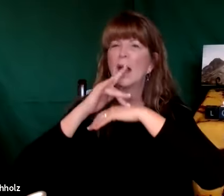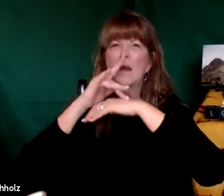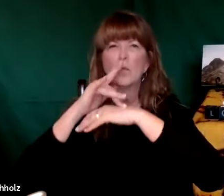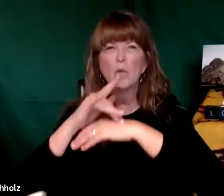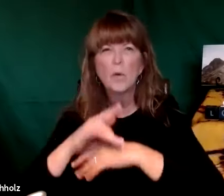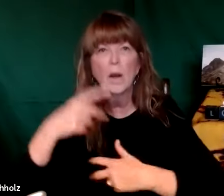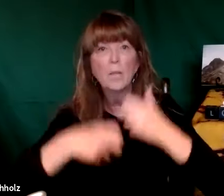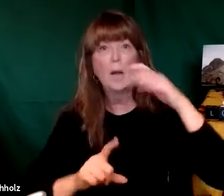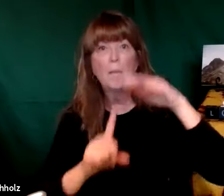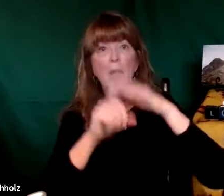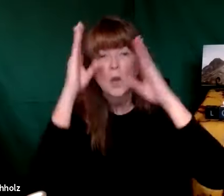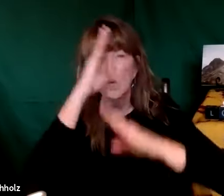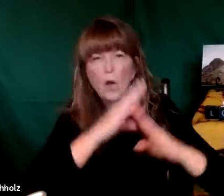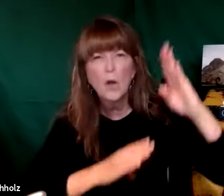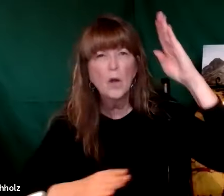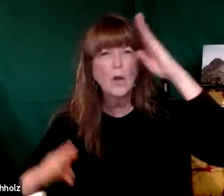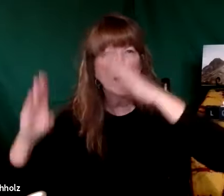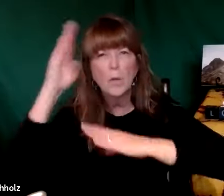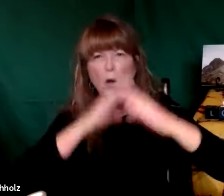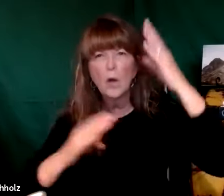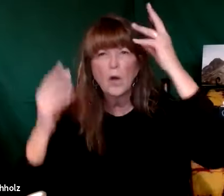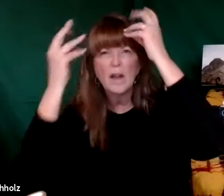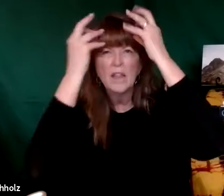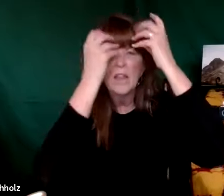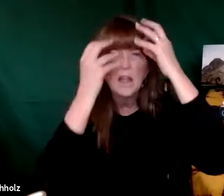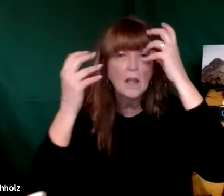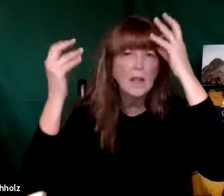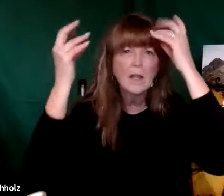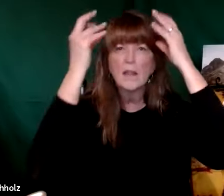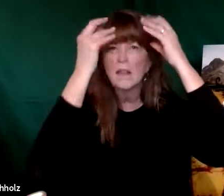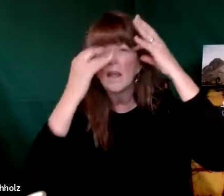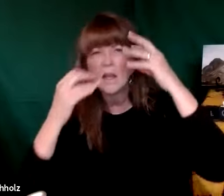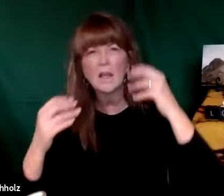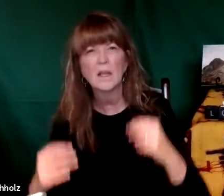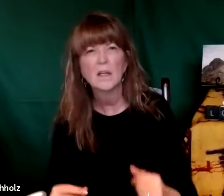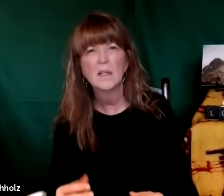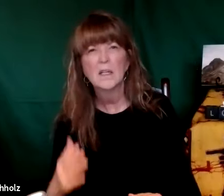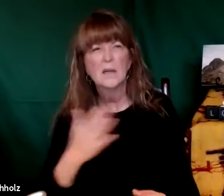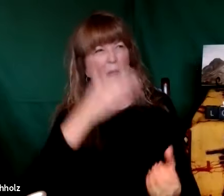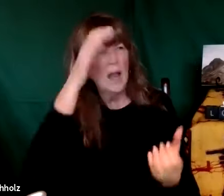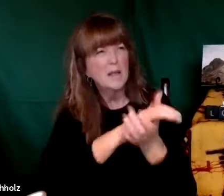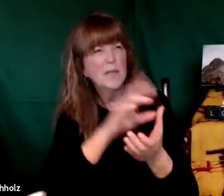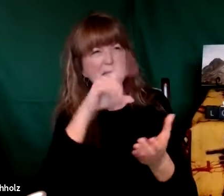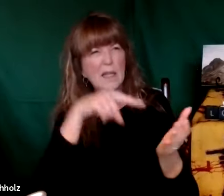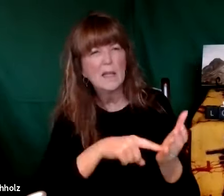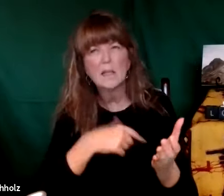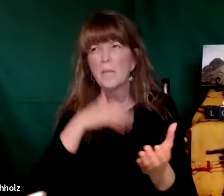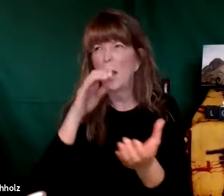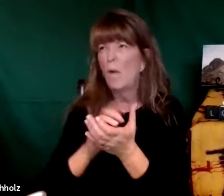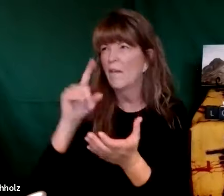we don't offer forgiveness we just dwell and then worries make their way into our brains and we just are obsessed with